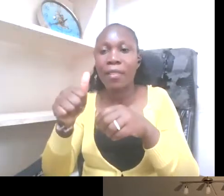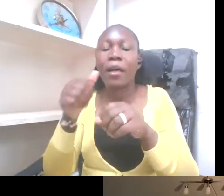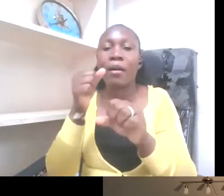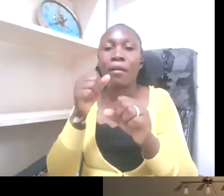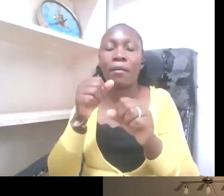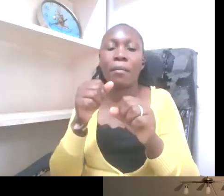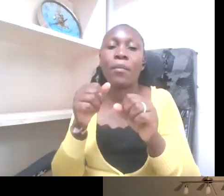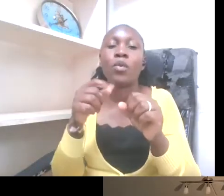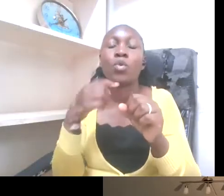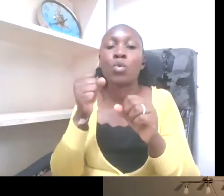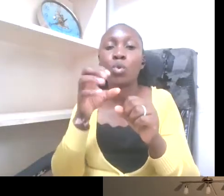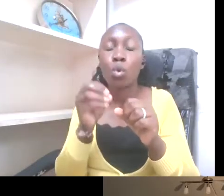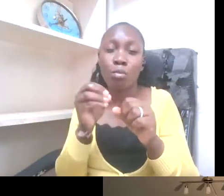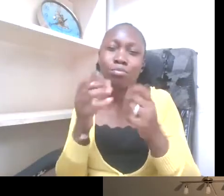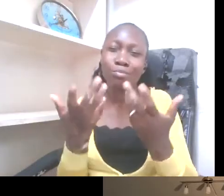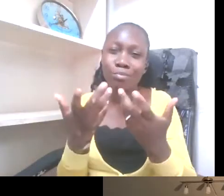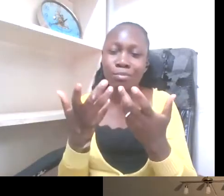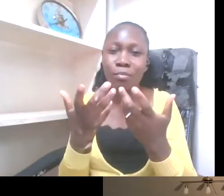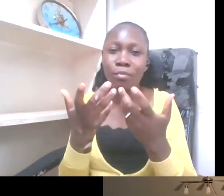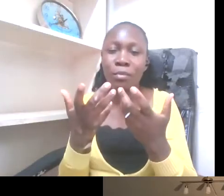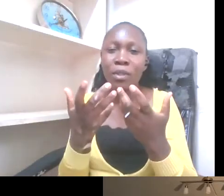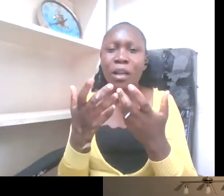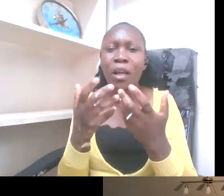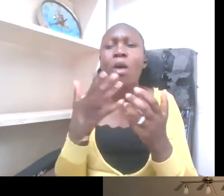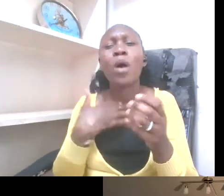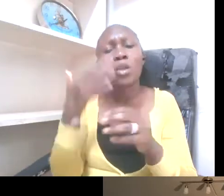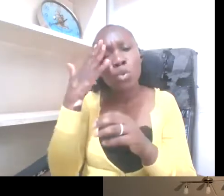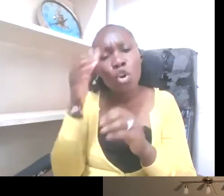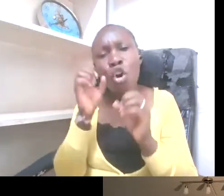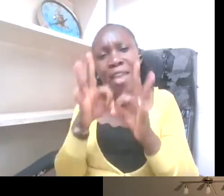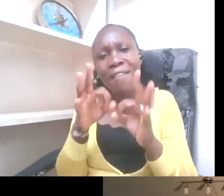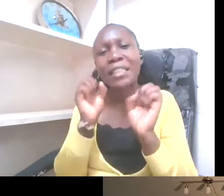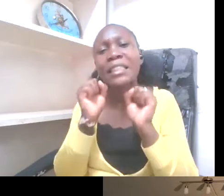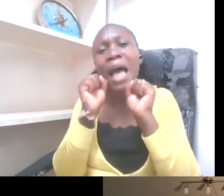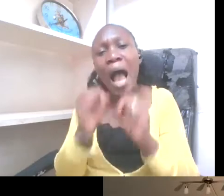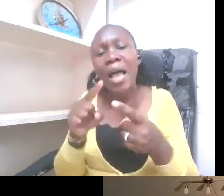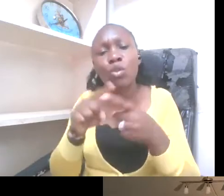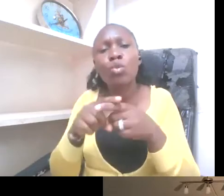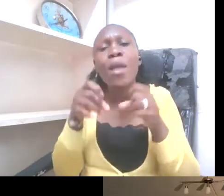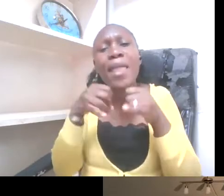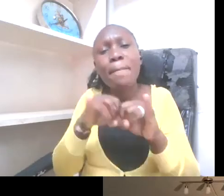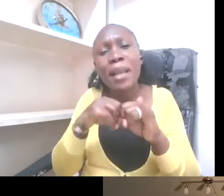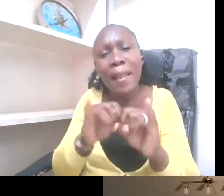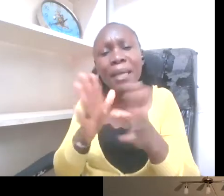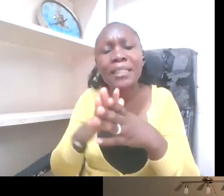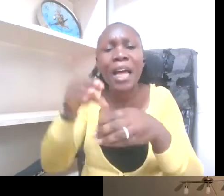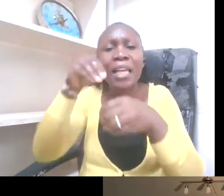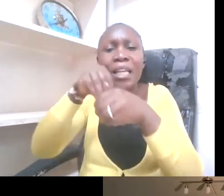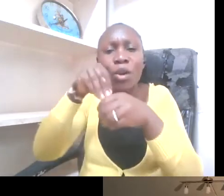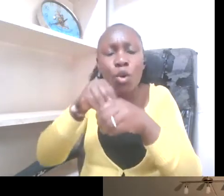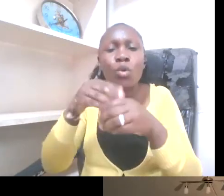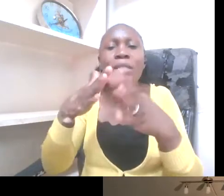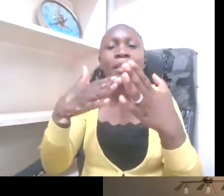like, is it difficult to implement and include interpretation in sign language into programs?